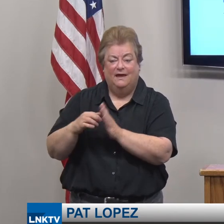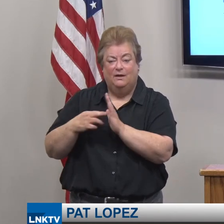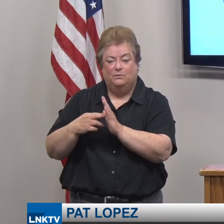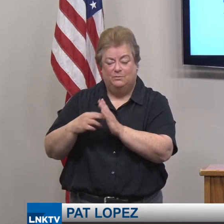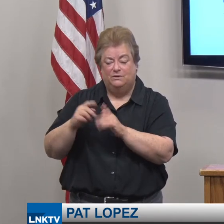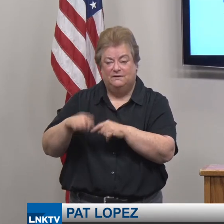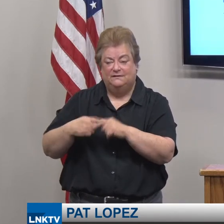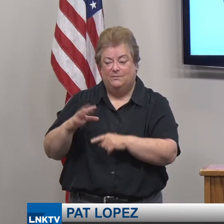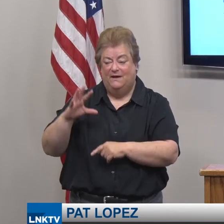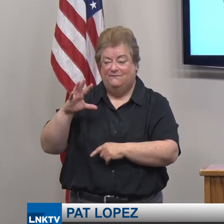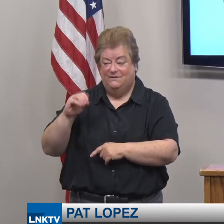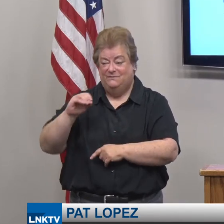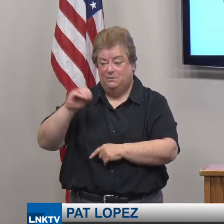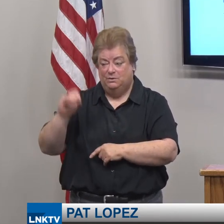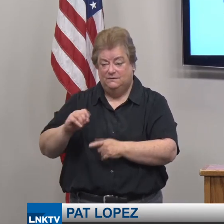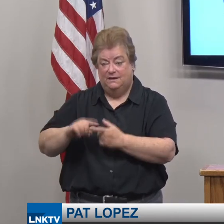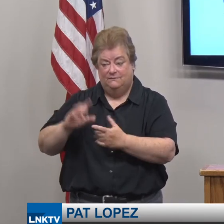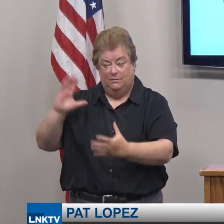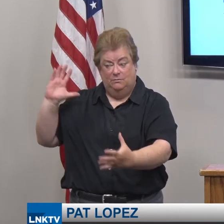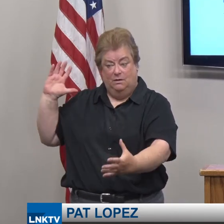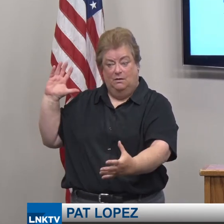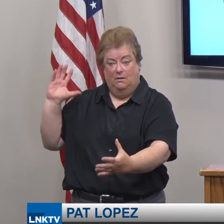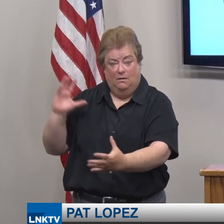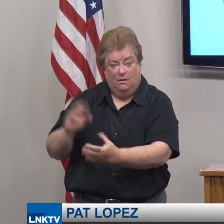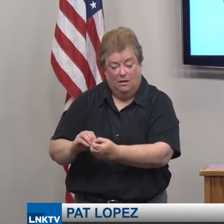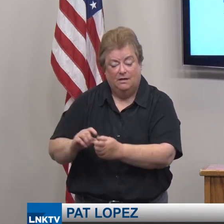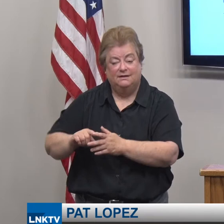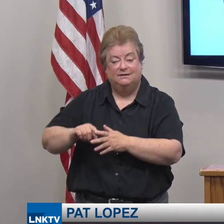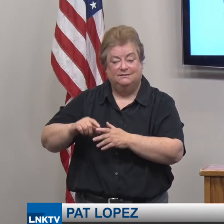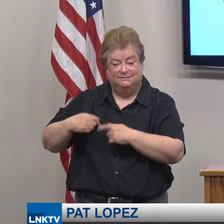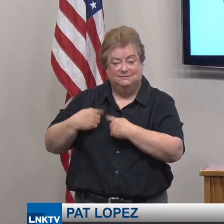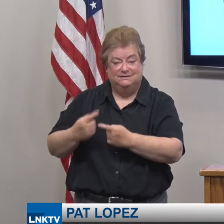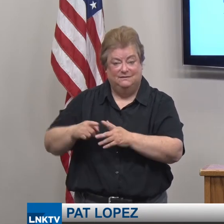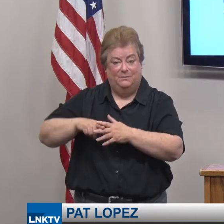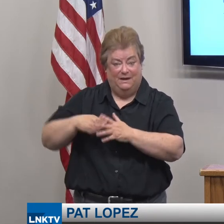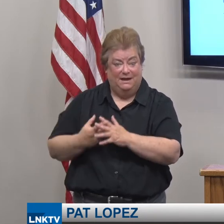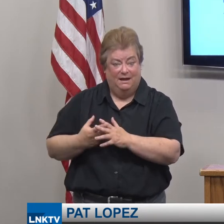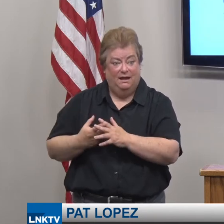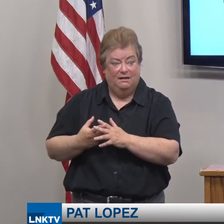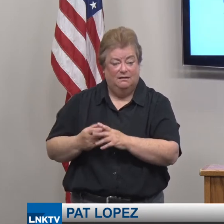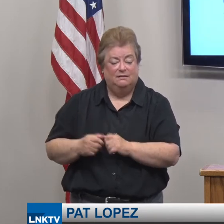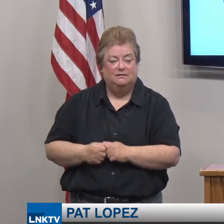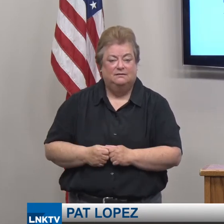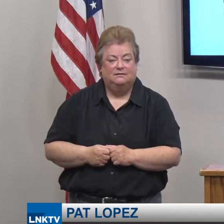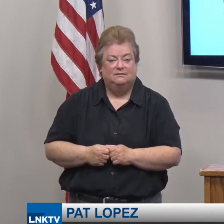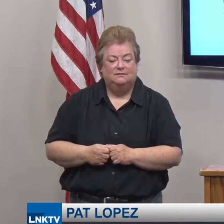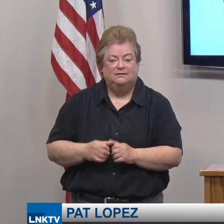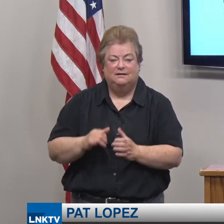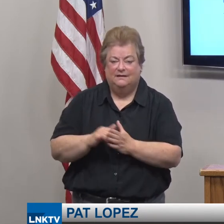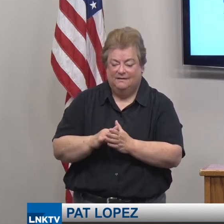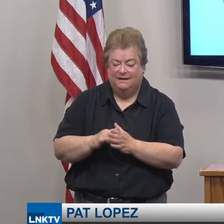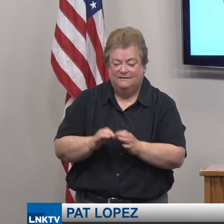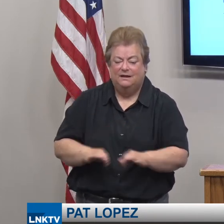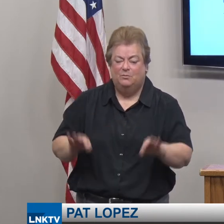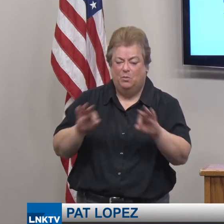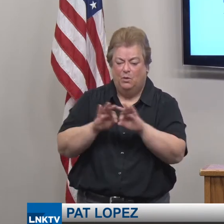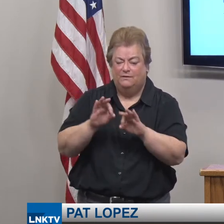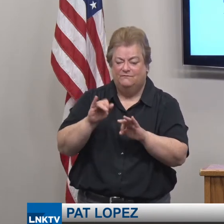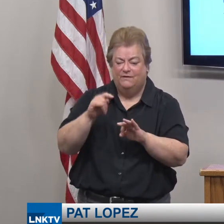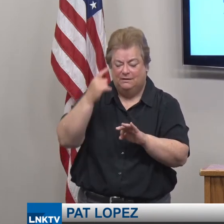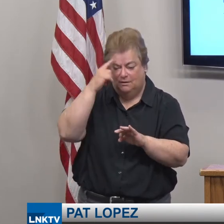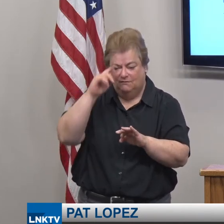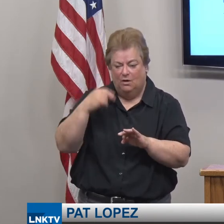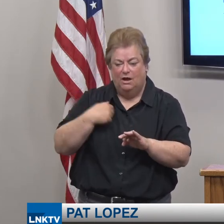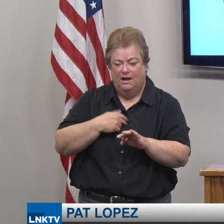percent of all the cases reported since the beginning of the pandemic. This has been a major factor in pushing